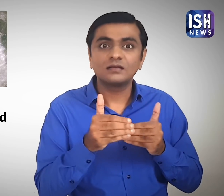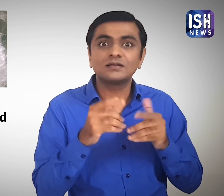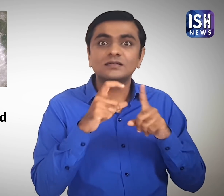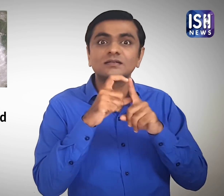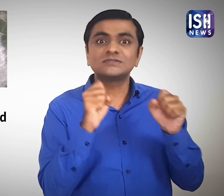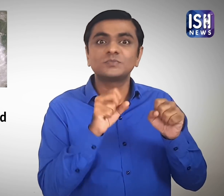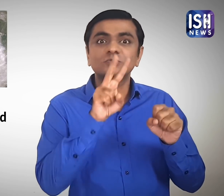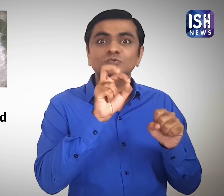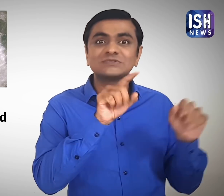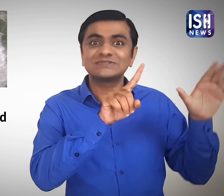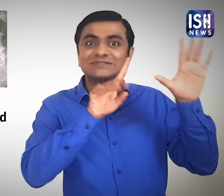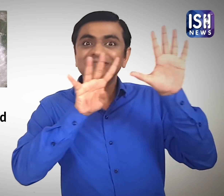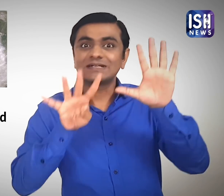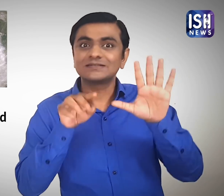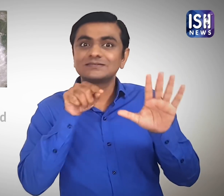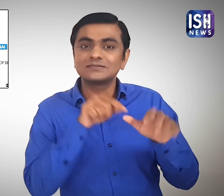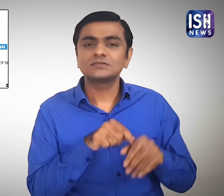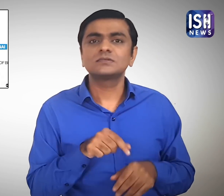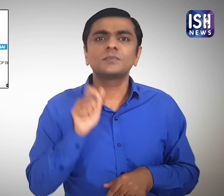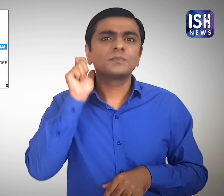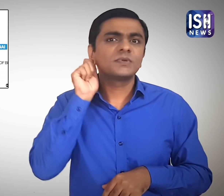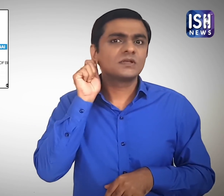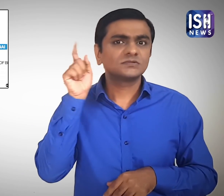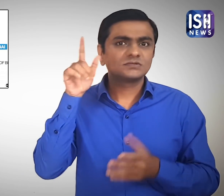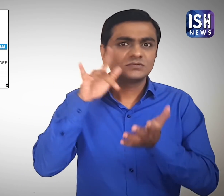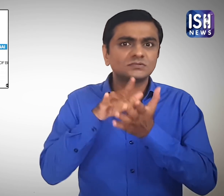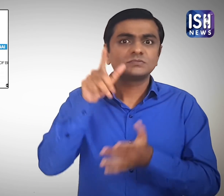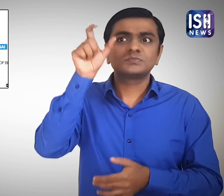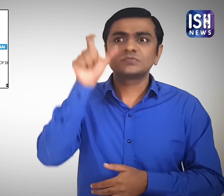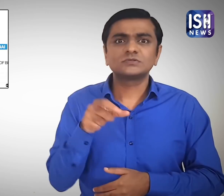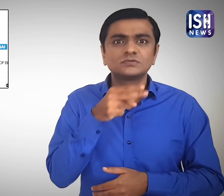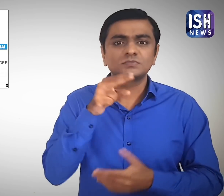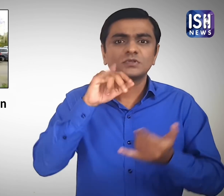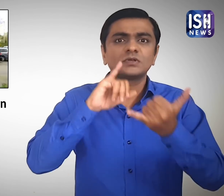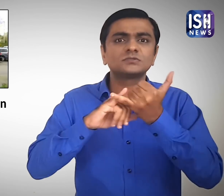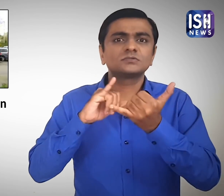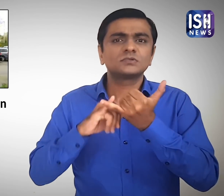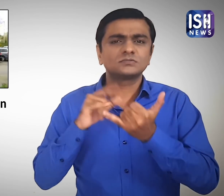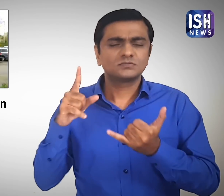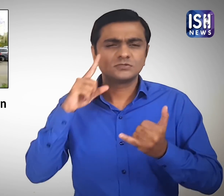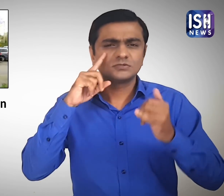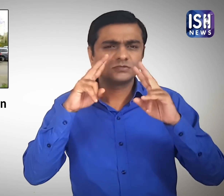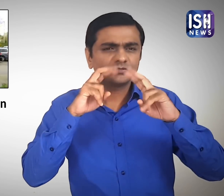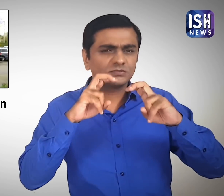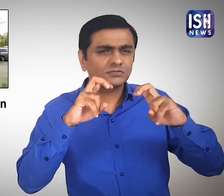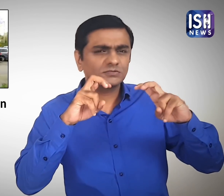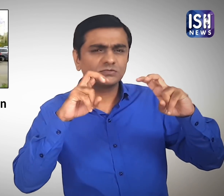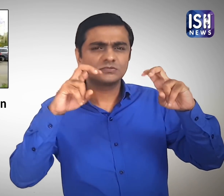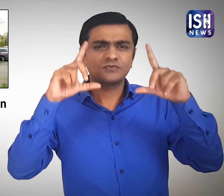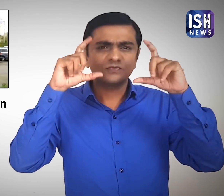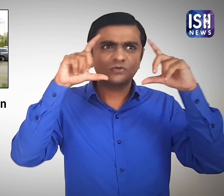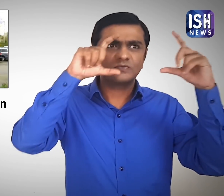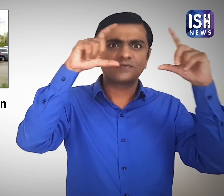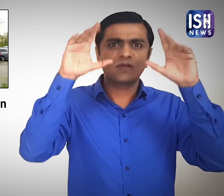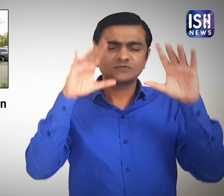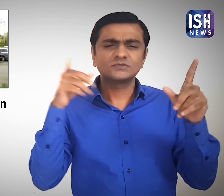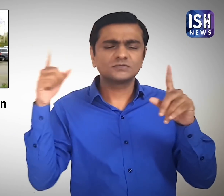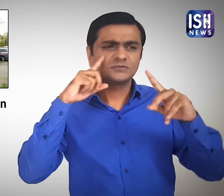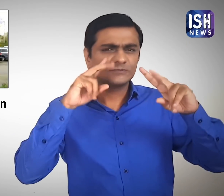Later in December 2019, Vikram Lander was discovered by NASA with the help of a Chennai